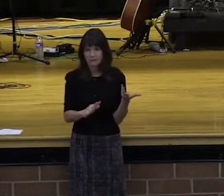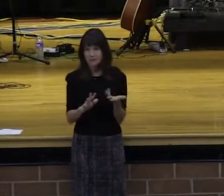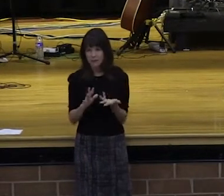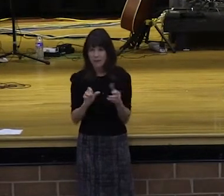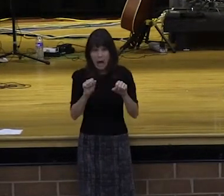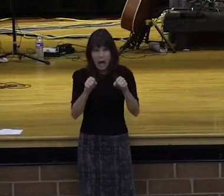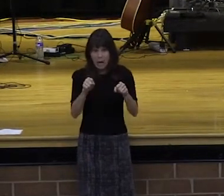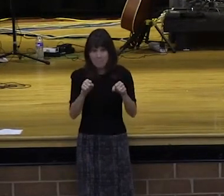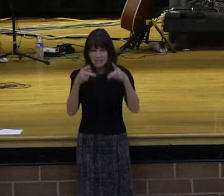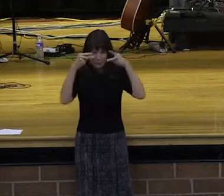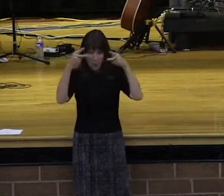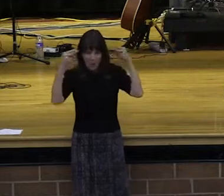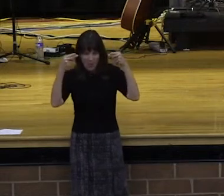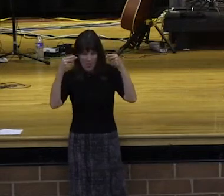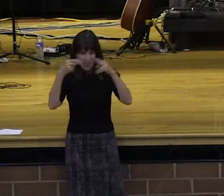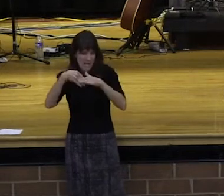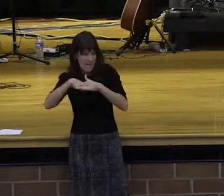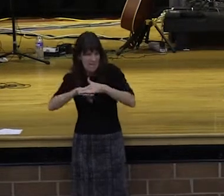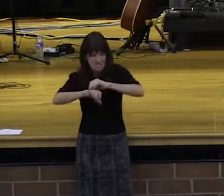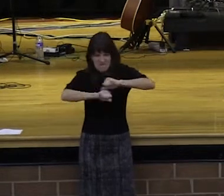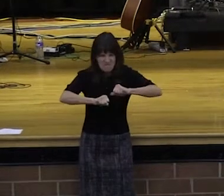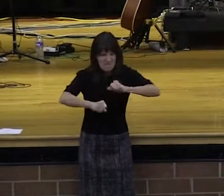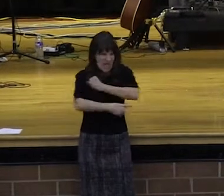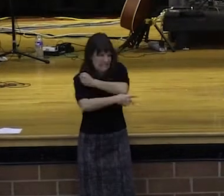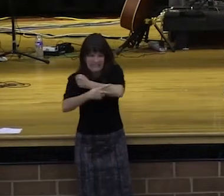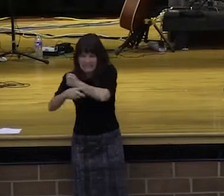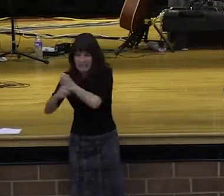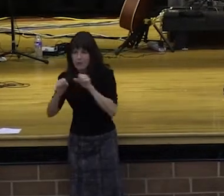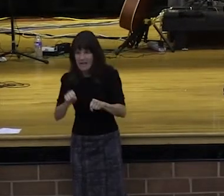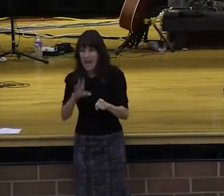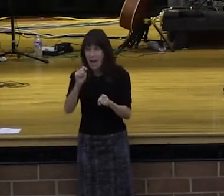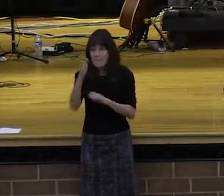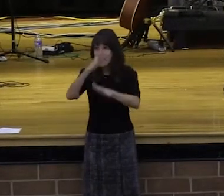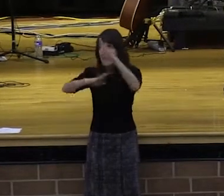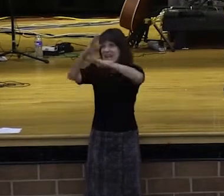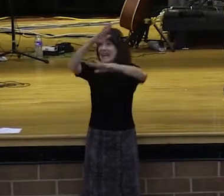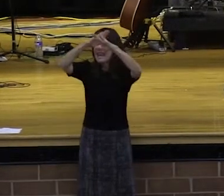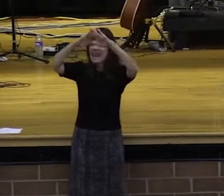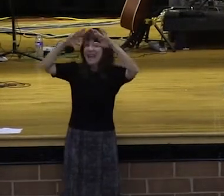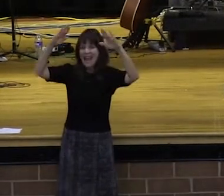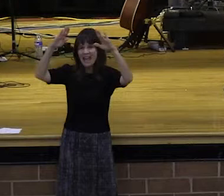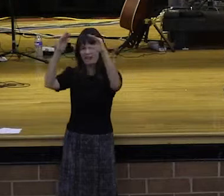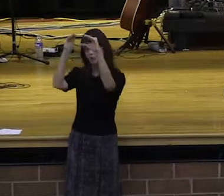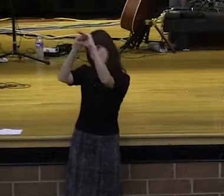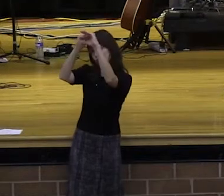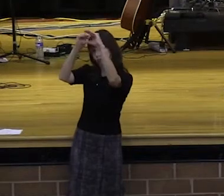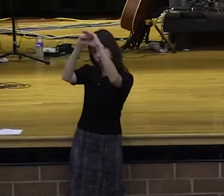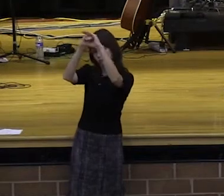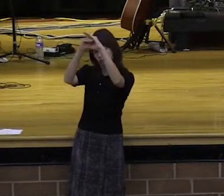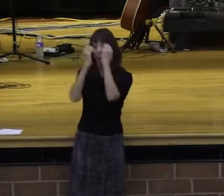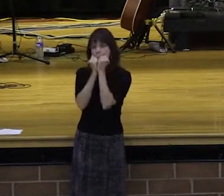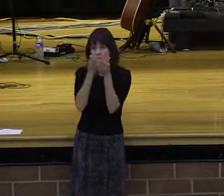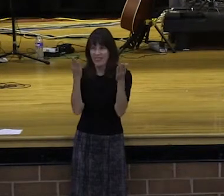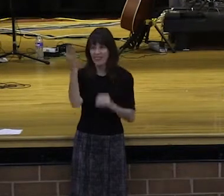How many people know that? You can't serve God and the devil. But it goes on. It says, for he will either hate the one and love the other or will be